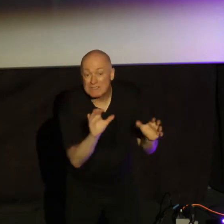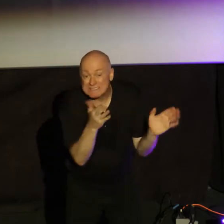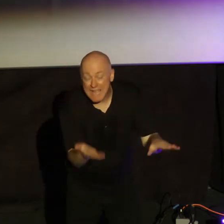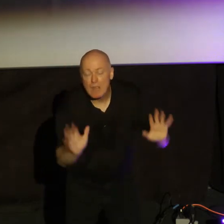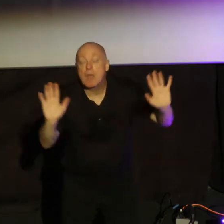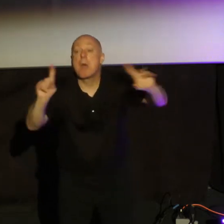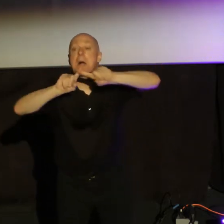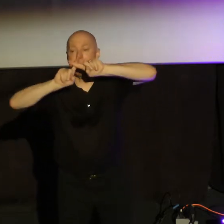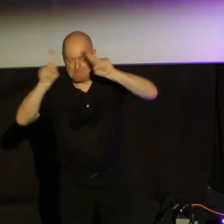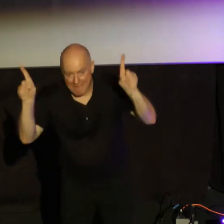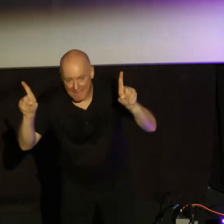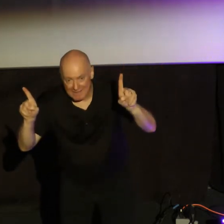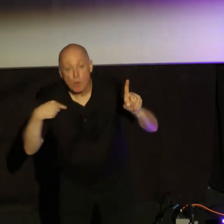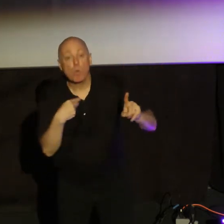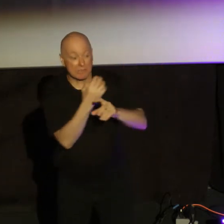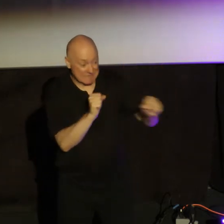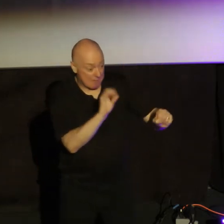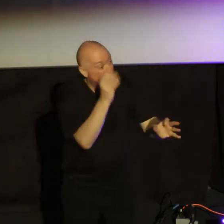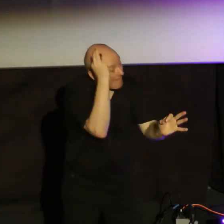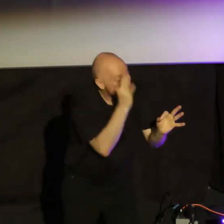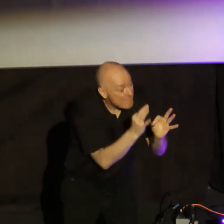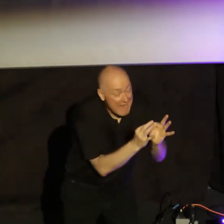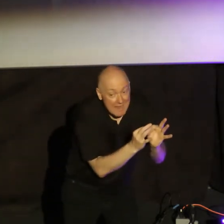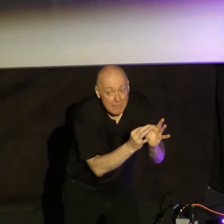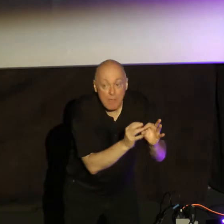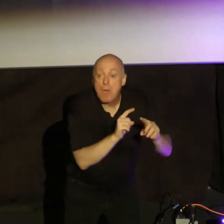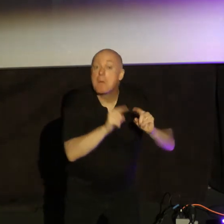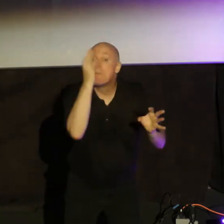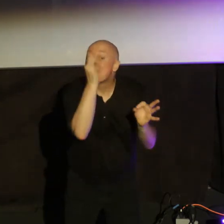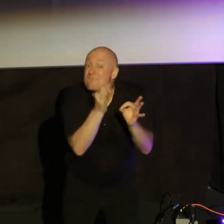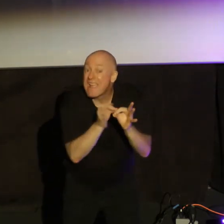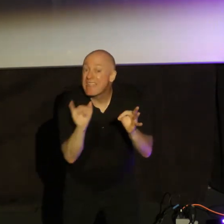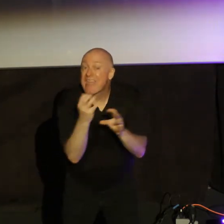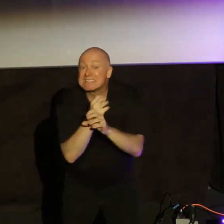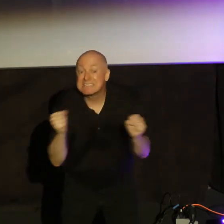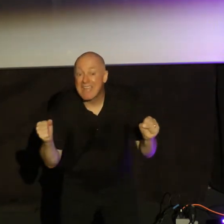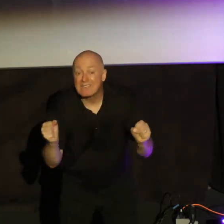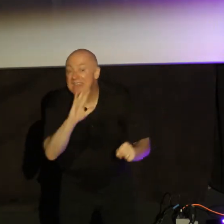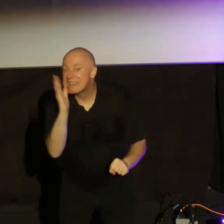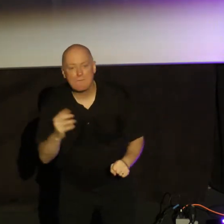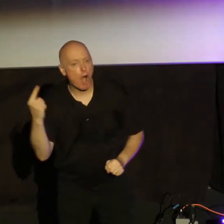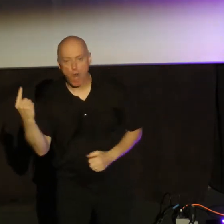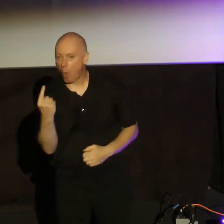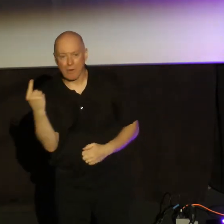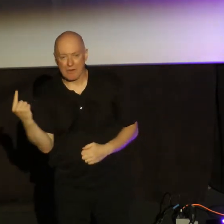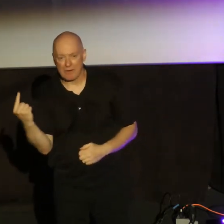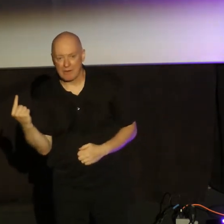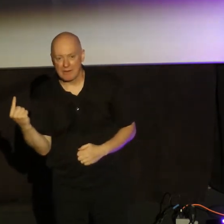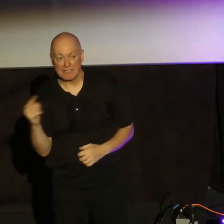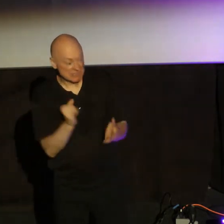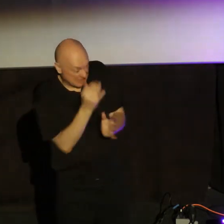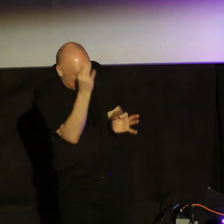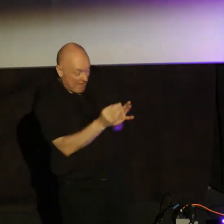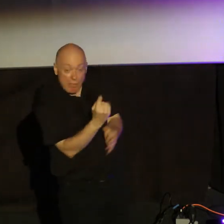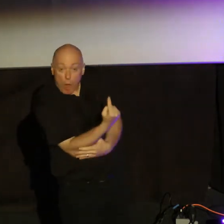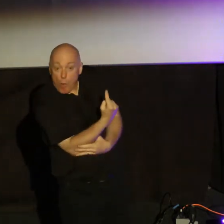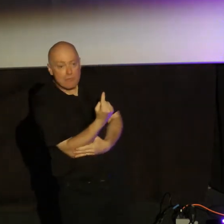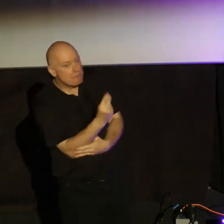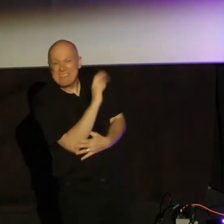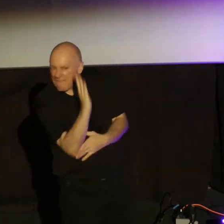here's the thing is that we're saved by faith alone. But faith that saves is never alone. Okay. Never. Amen. Okay, so we'll